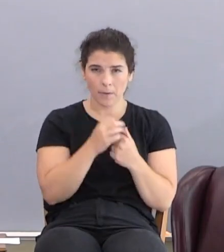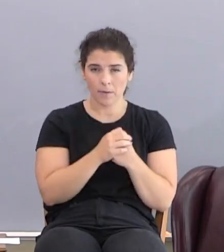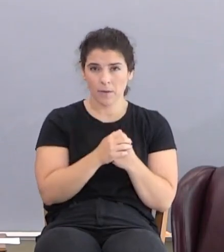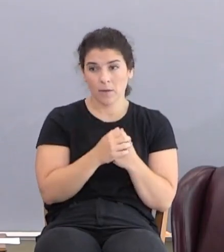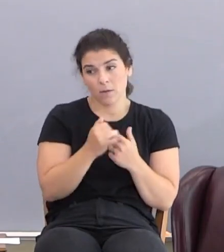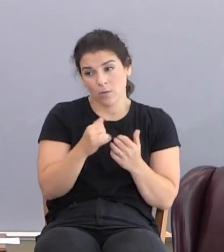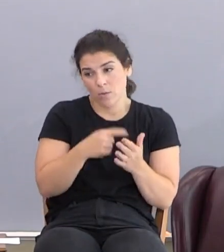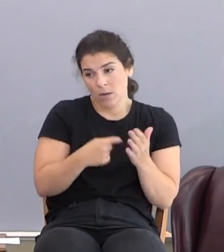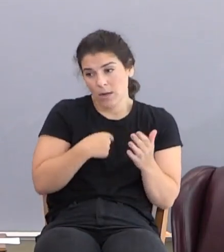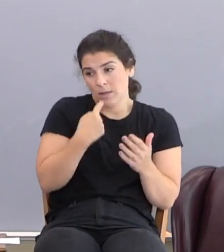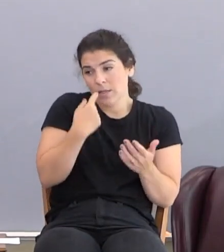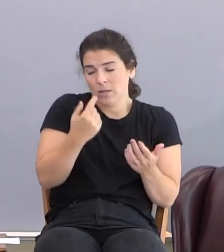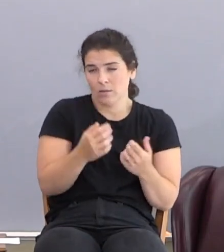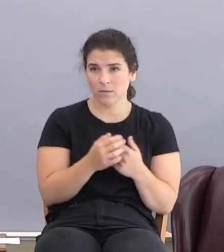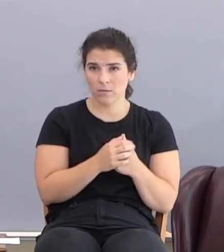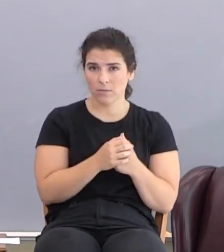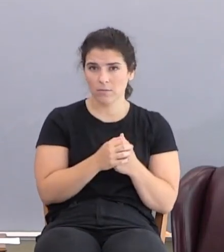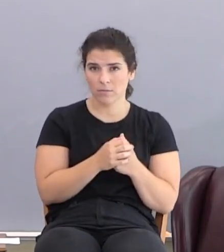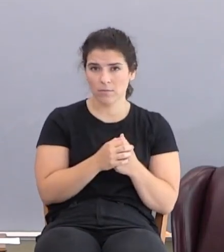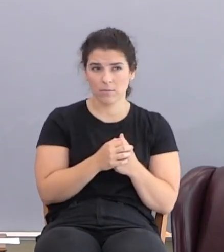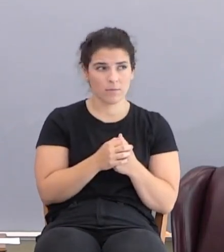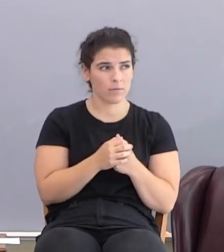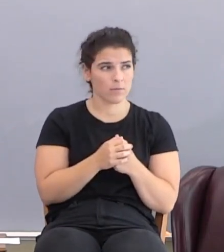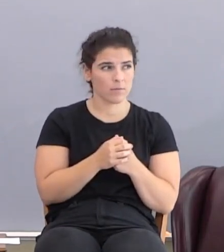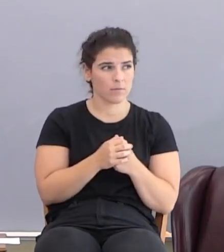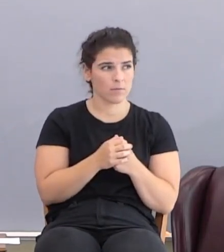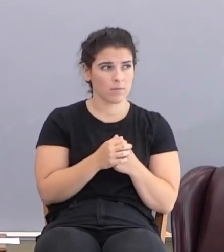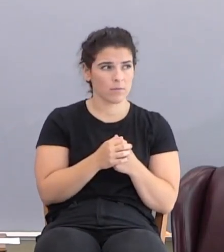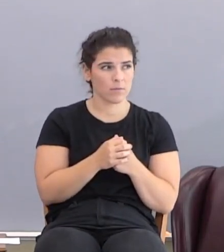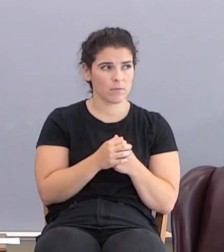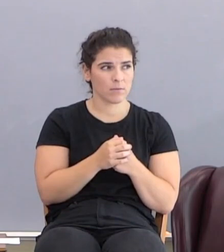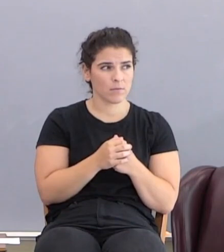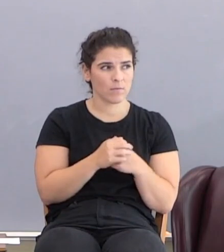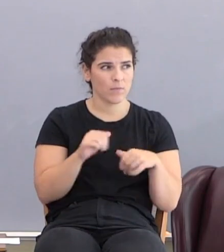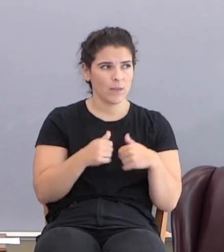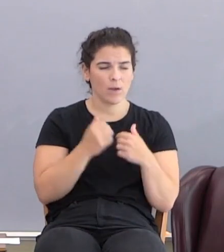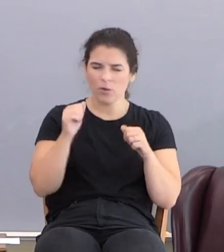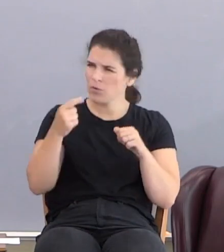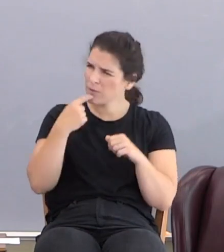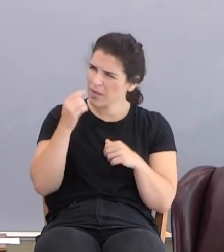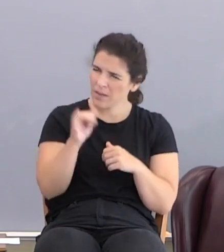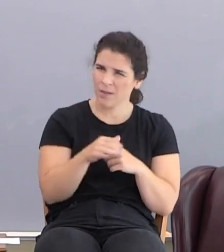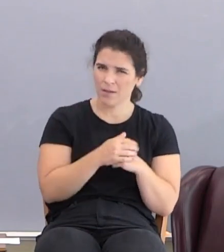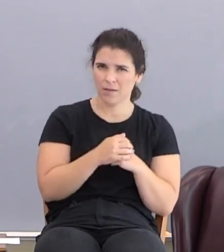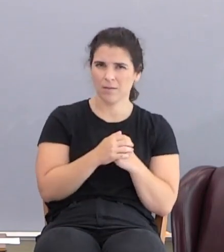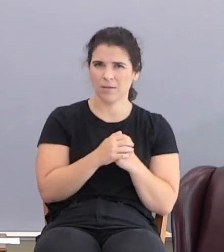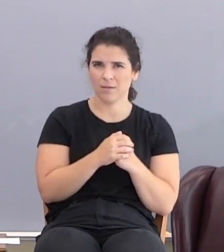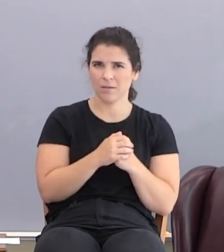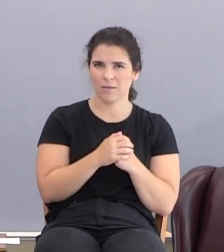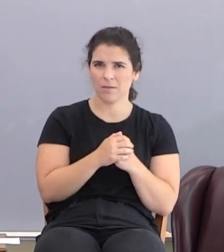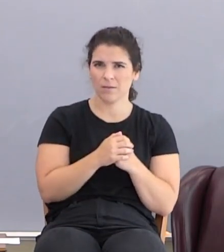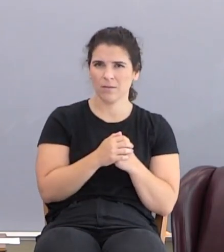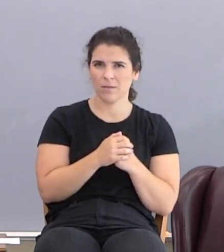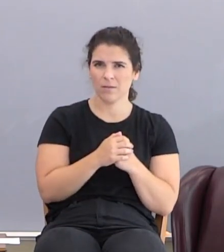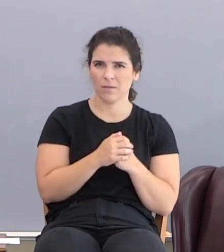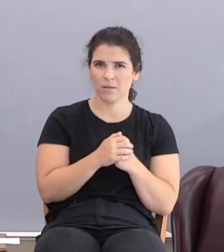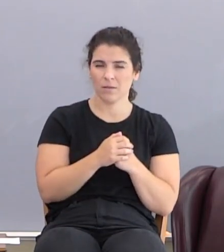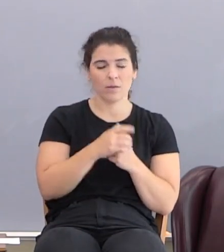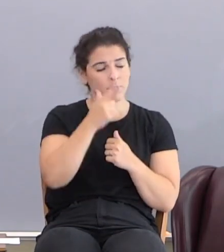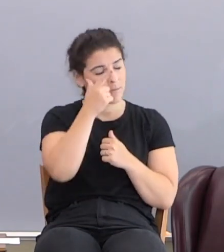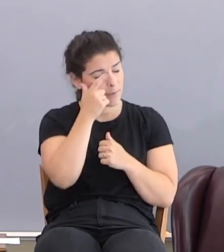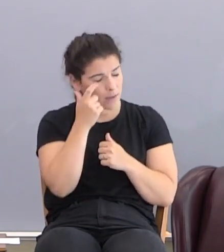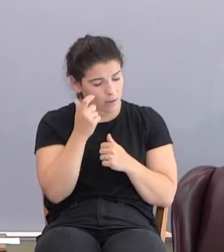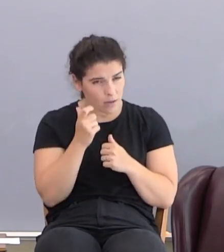That's what I said. Amen. He said, how can you say that? I said,